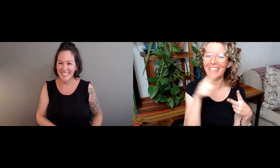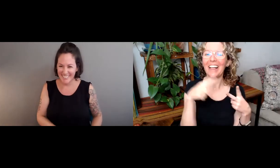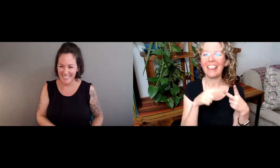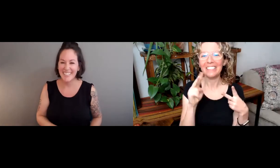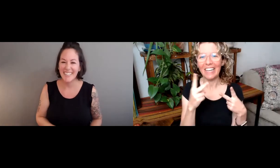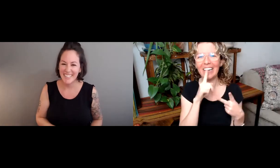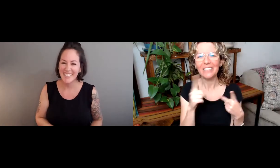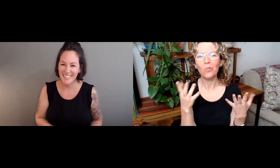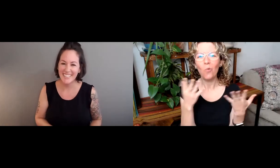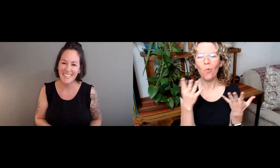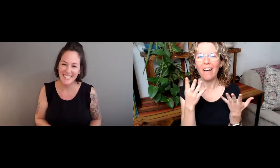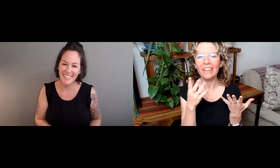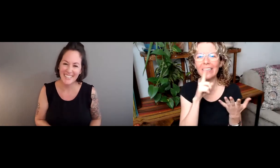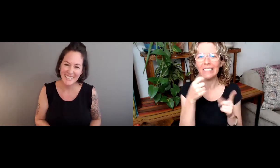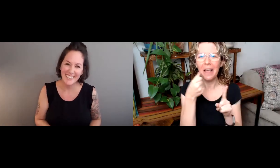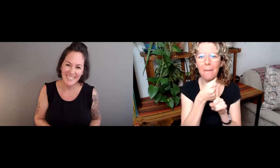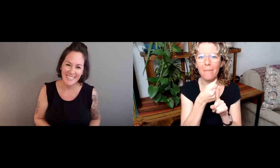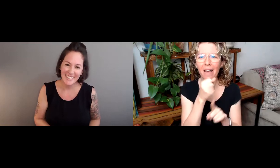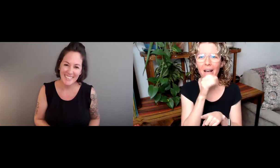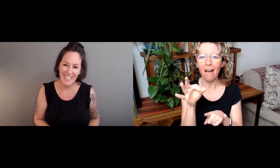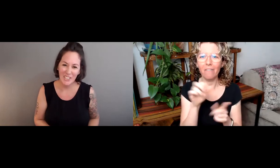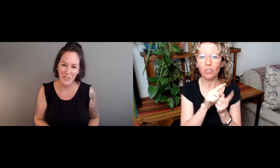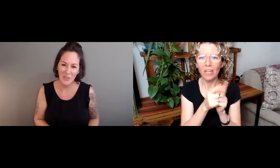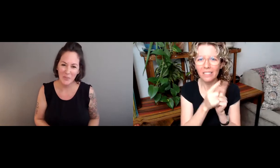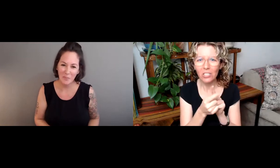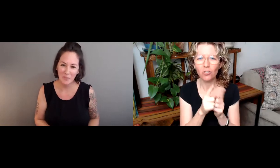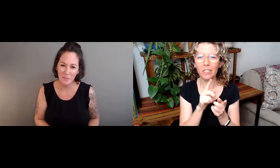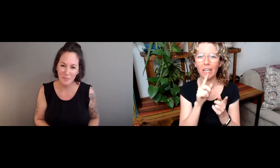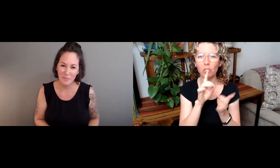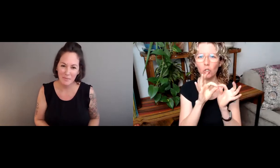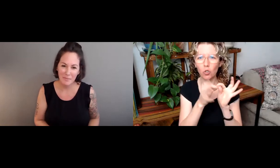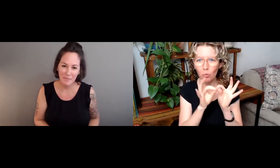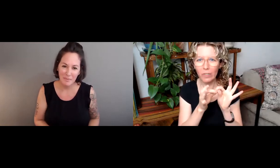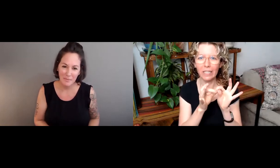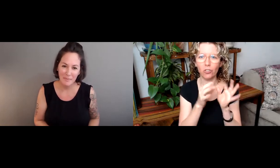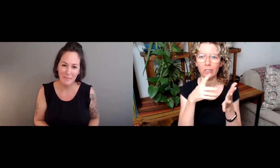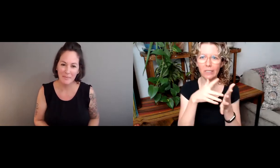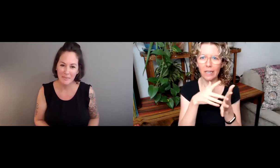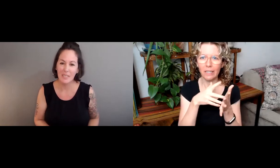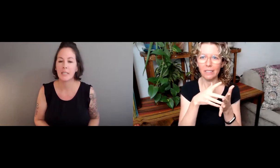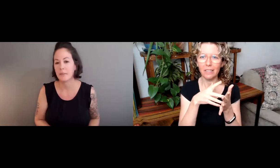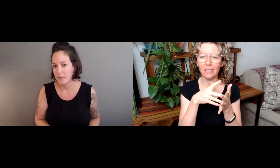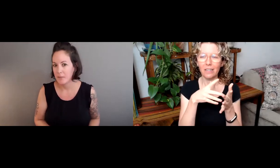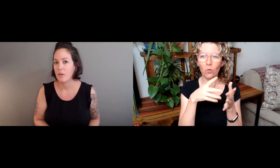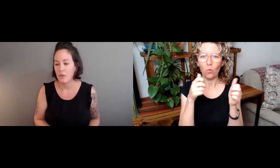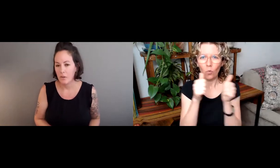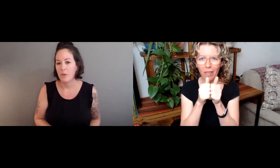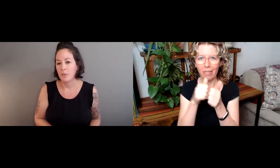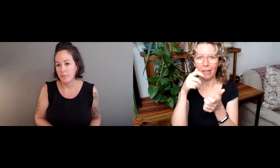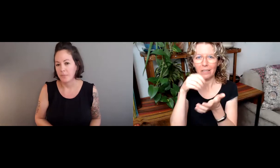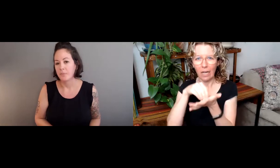grammar and not manual symbols? And what's the impact of translation interpretation